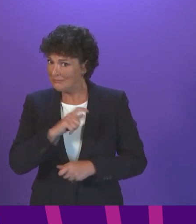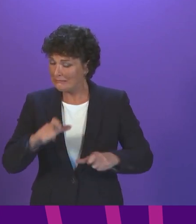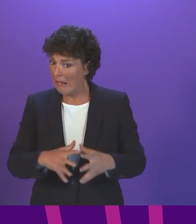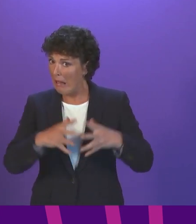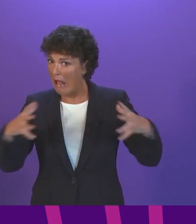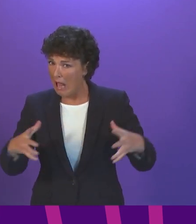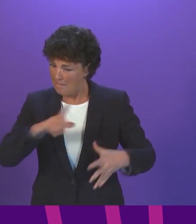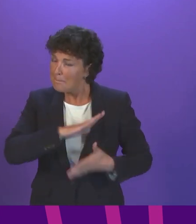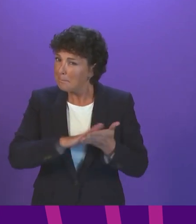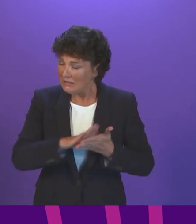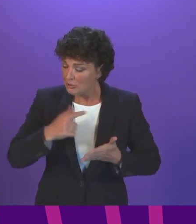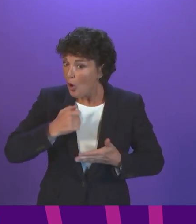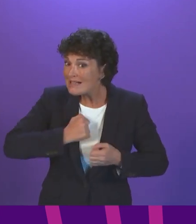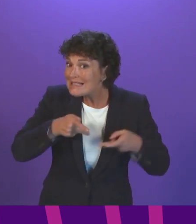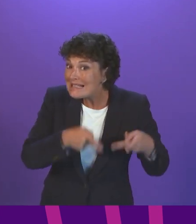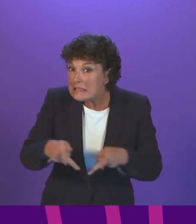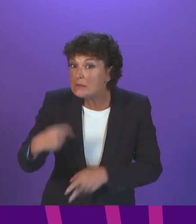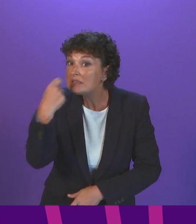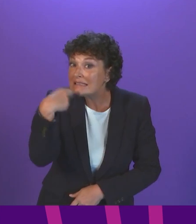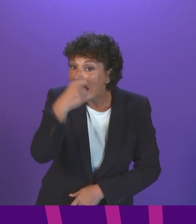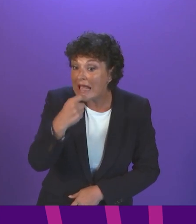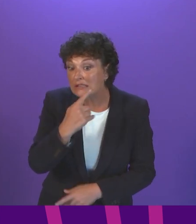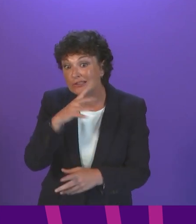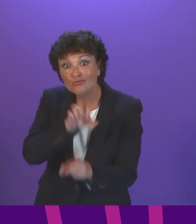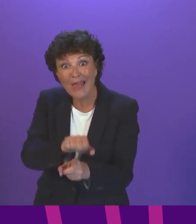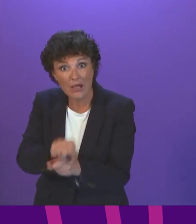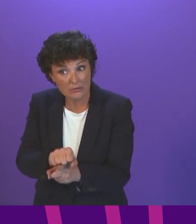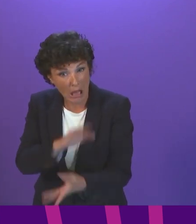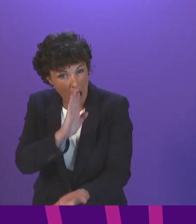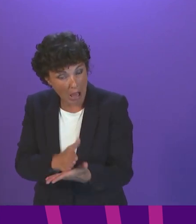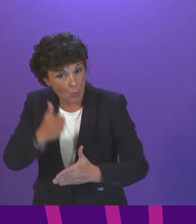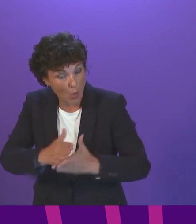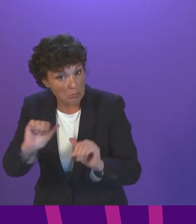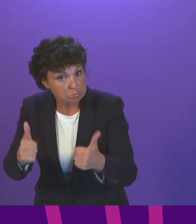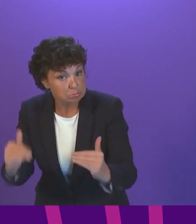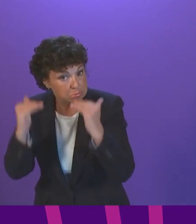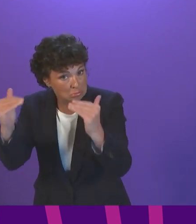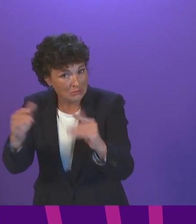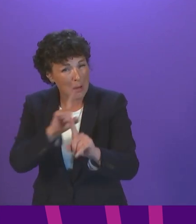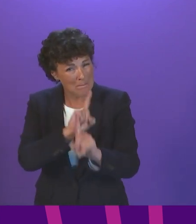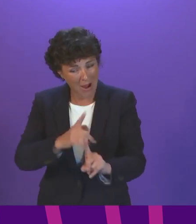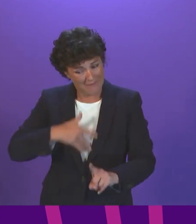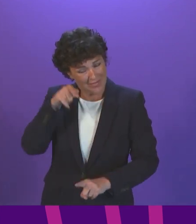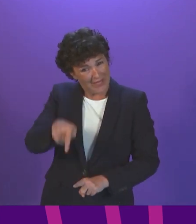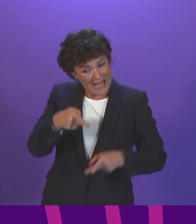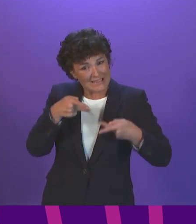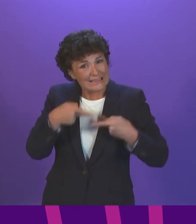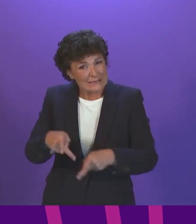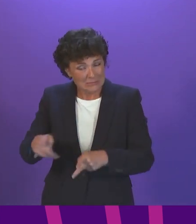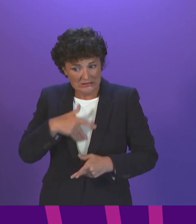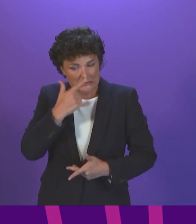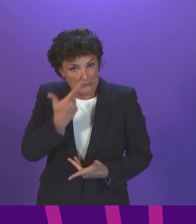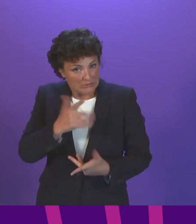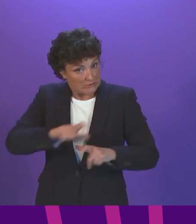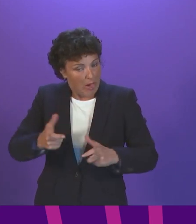is operating at the top of its gaming. But we know this is a system that continues to be overwhelmed. Provisional